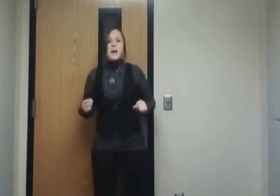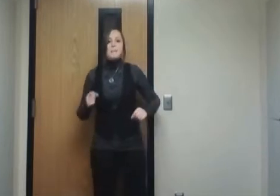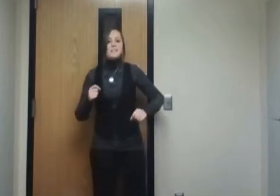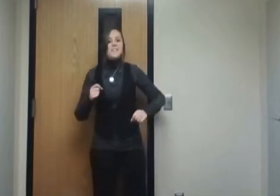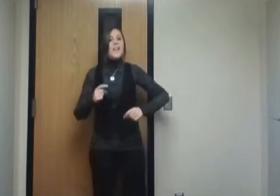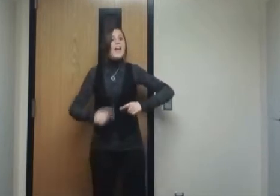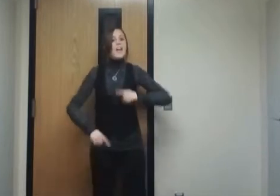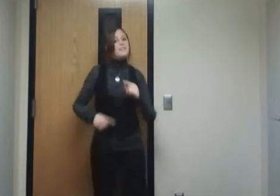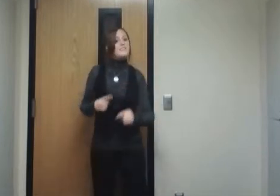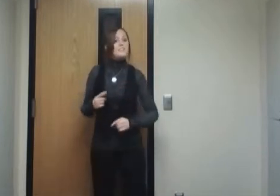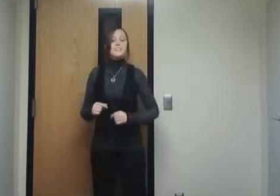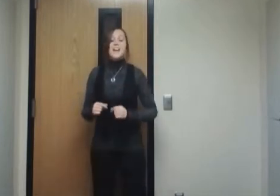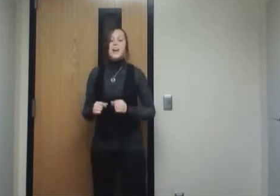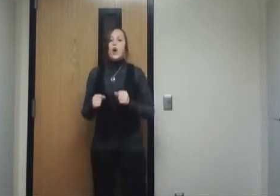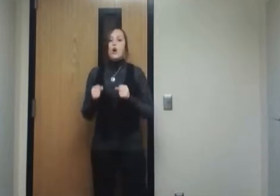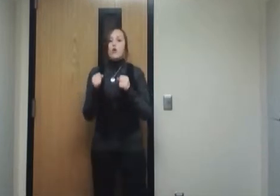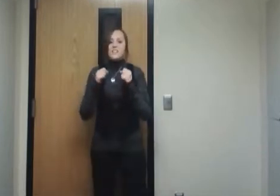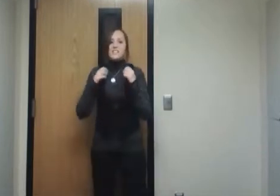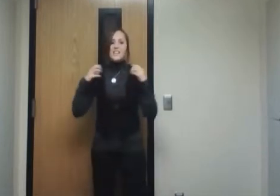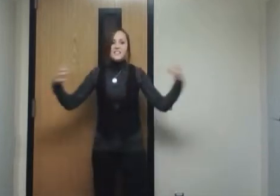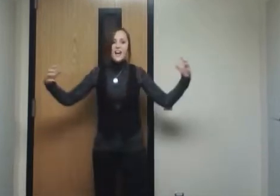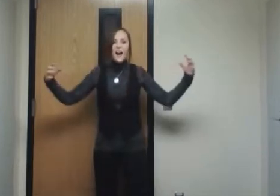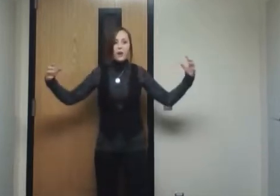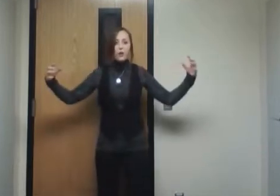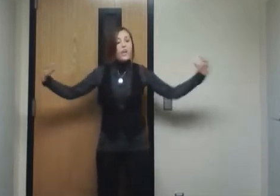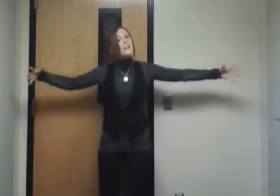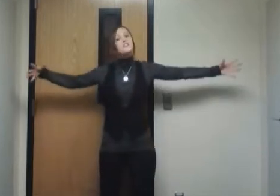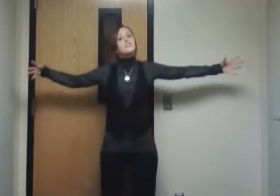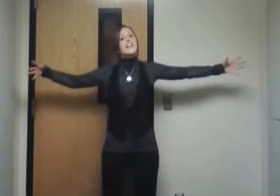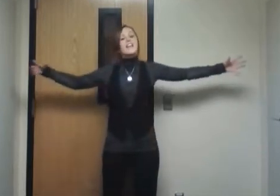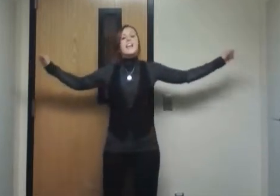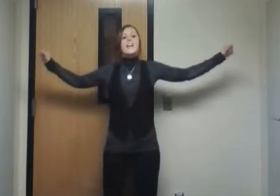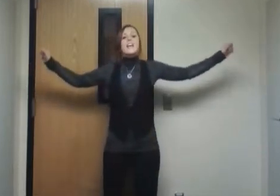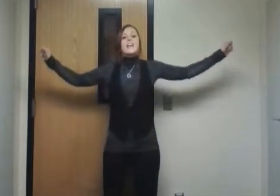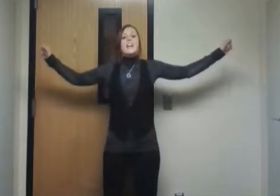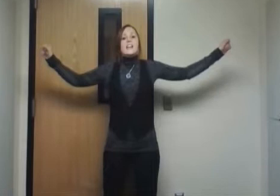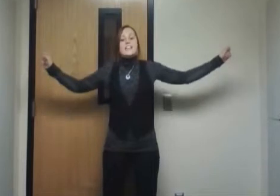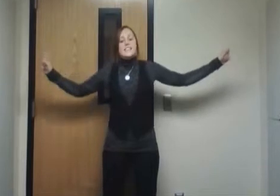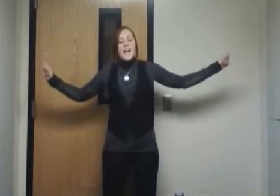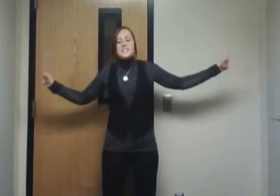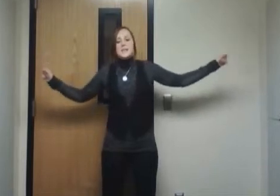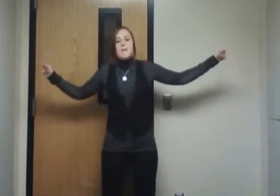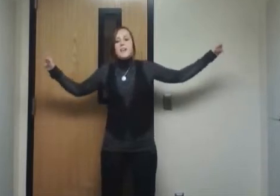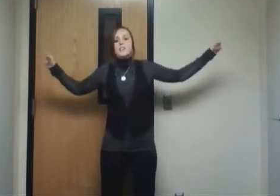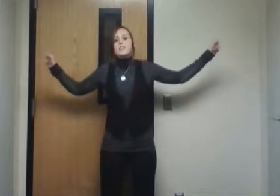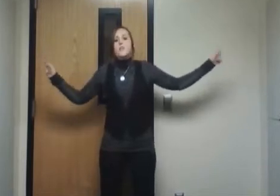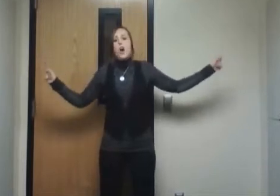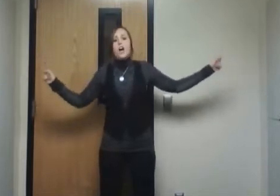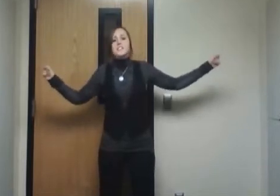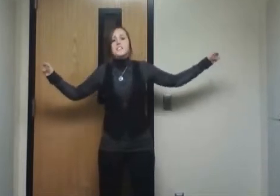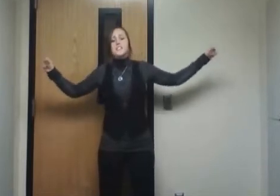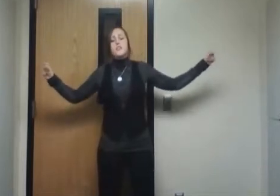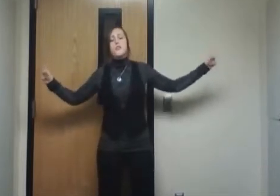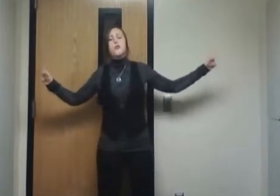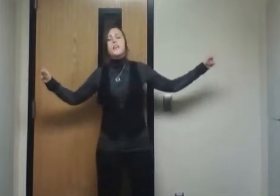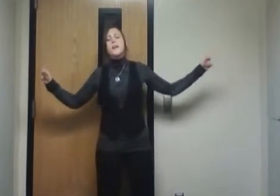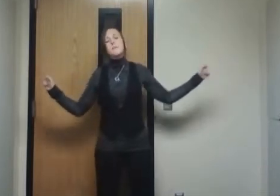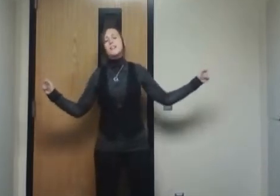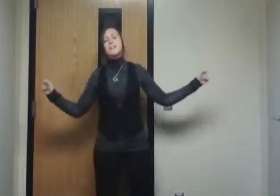happens every single day across the entire country, it is estimated to cost us $30 million